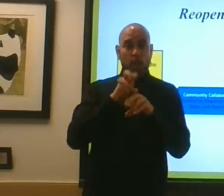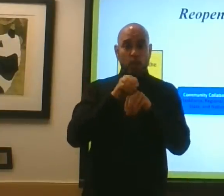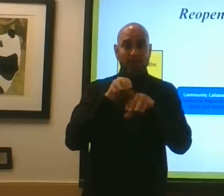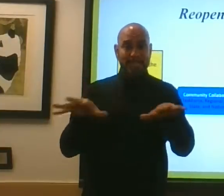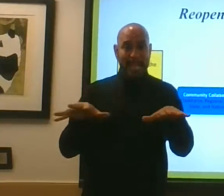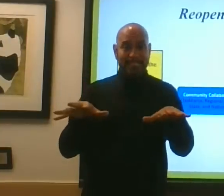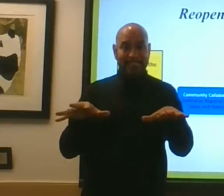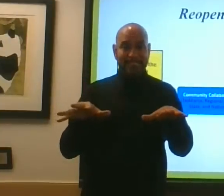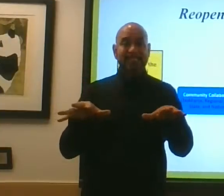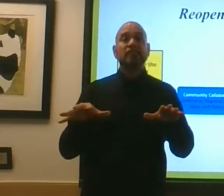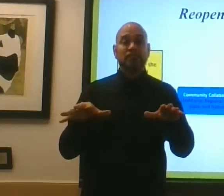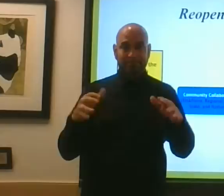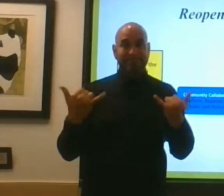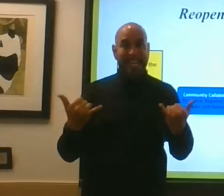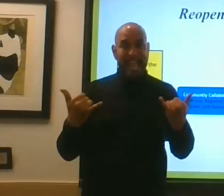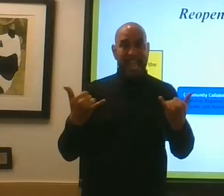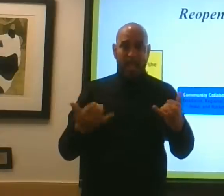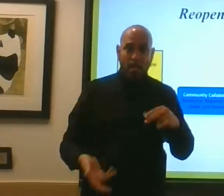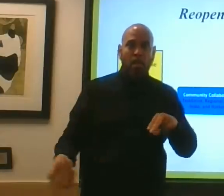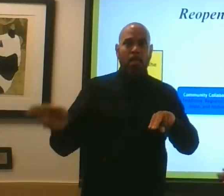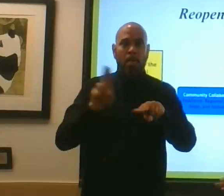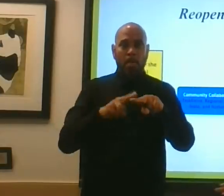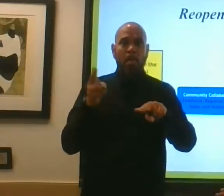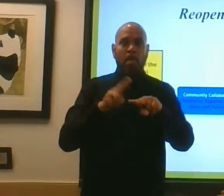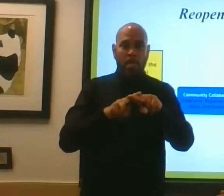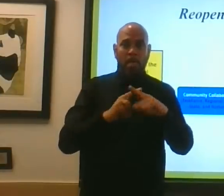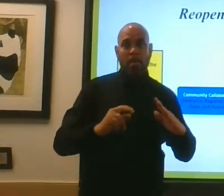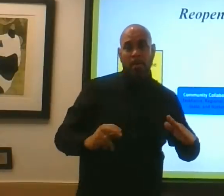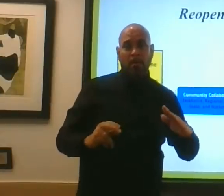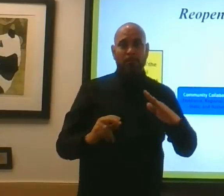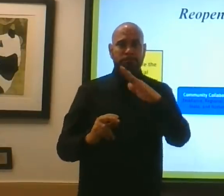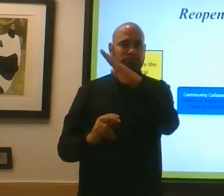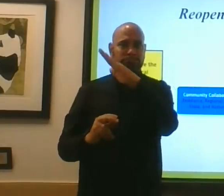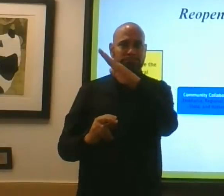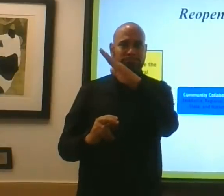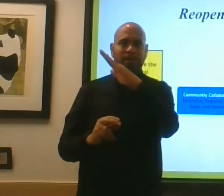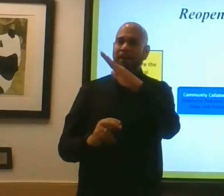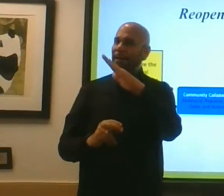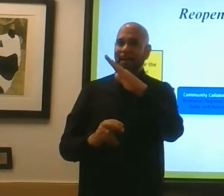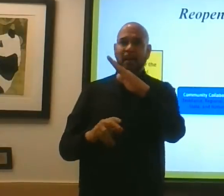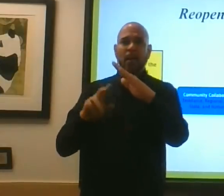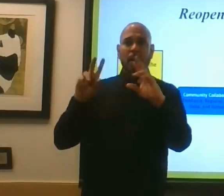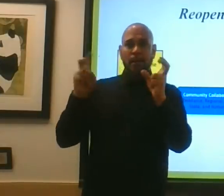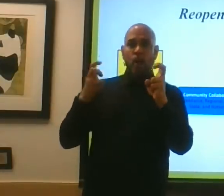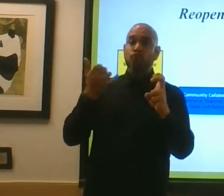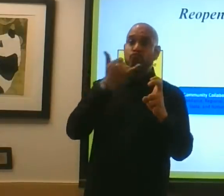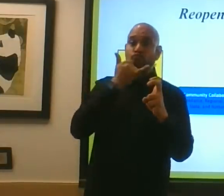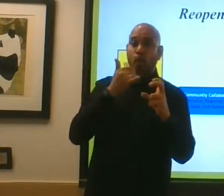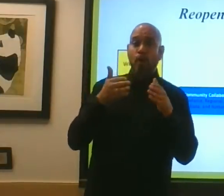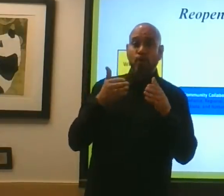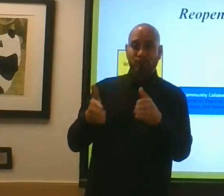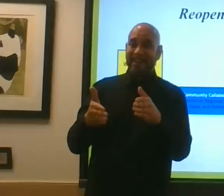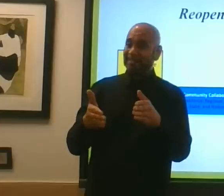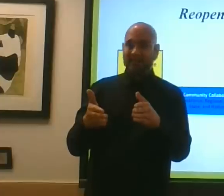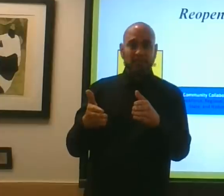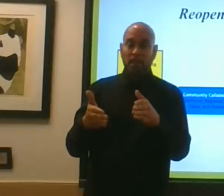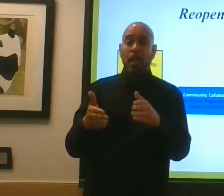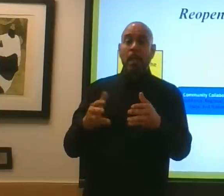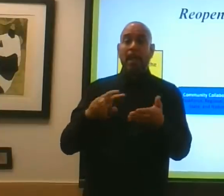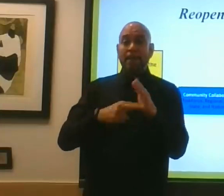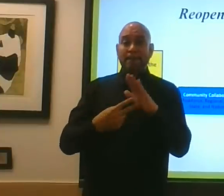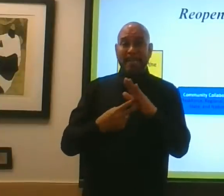is increasing and going in the wrong direction for us to bring our students back face to face.